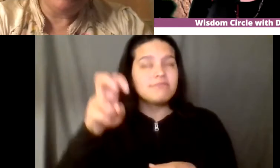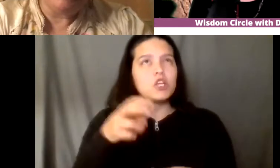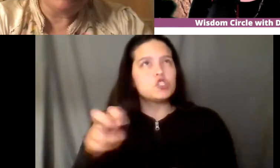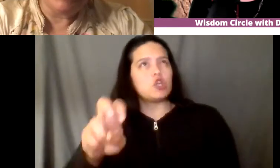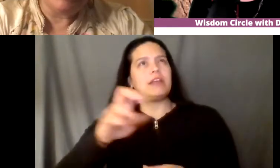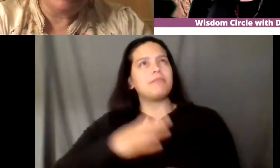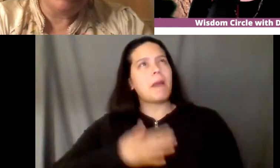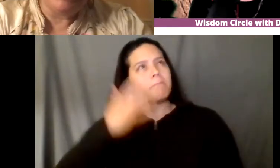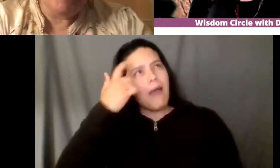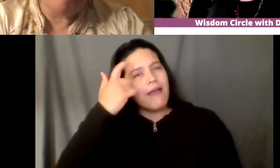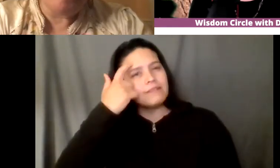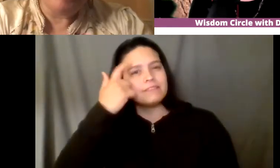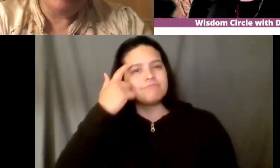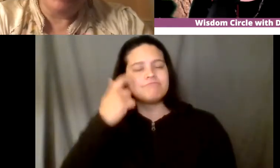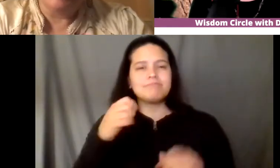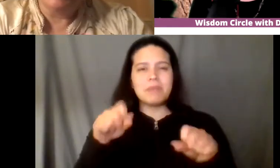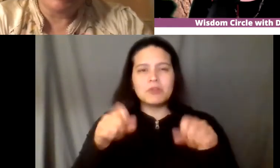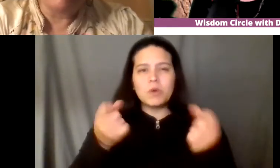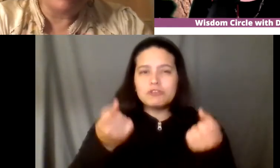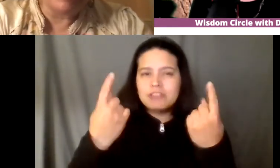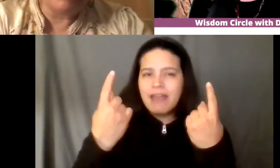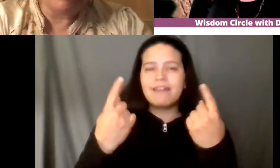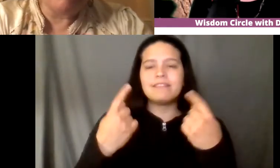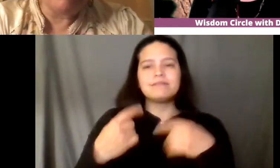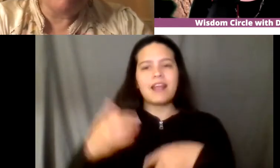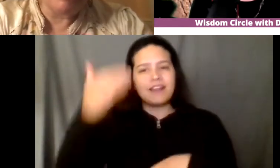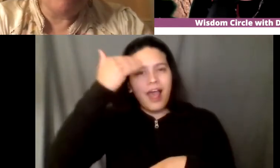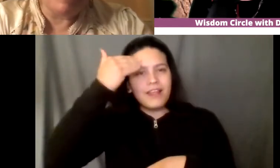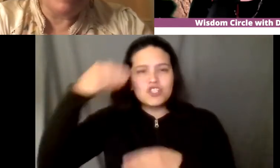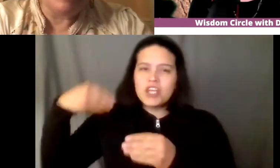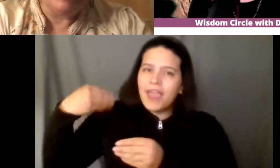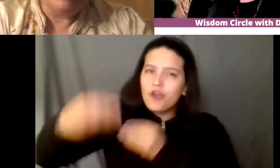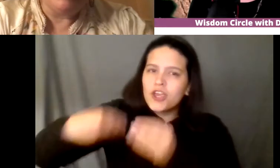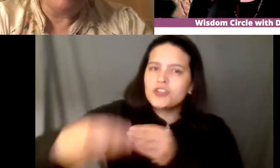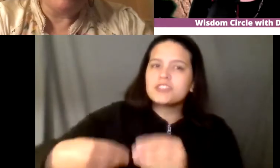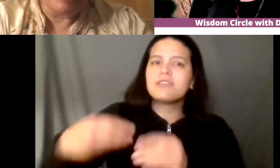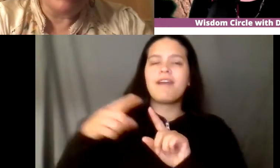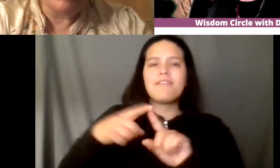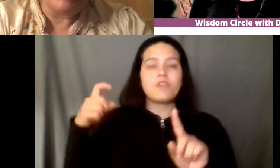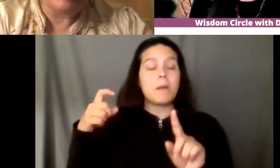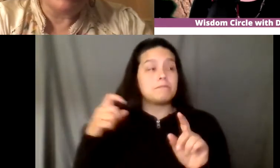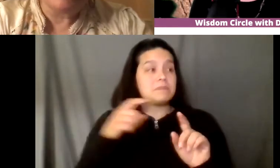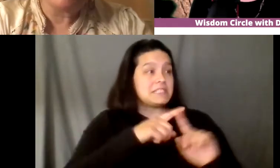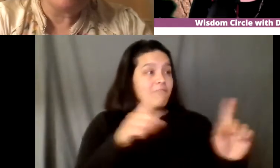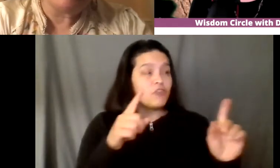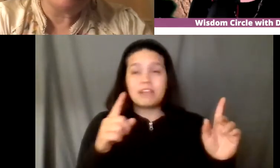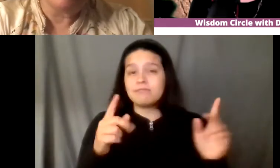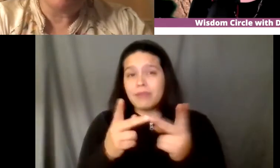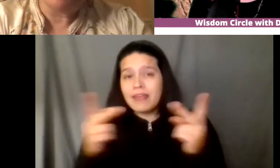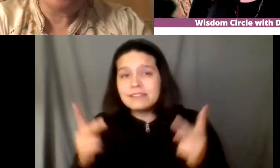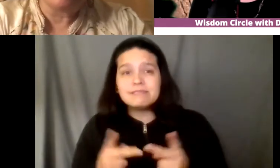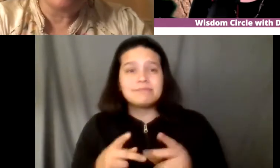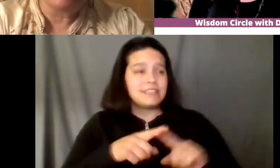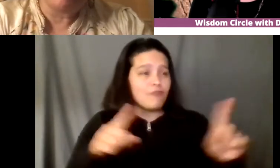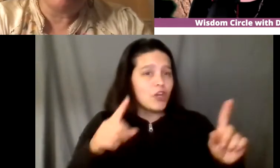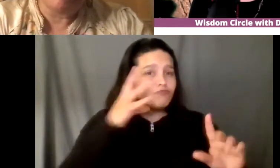understand um knowledge carriers from from so many different directions and also um